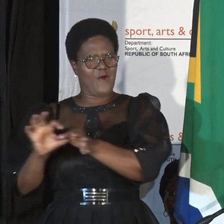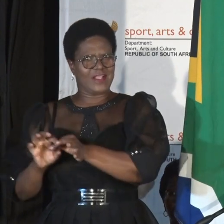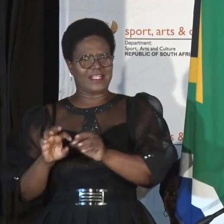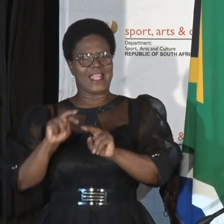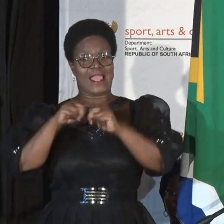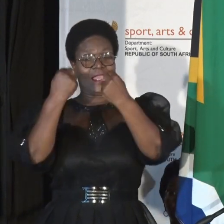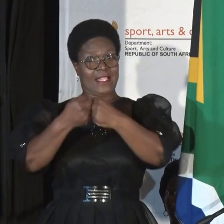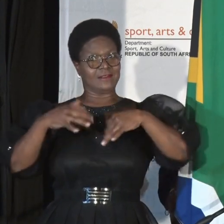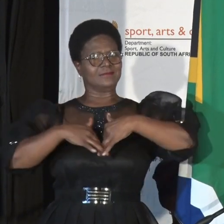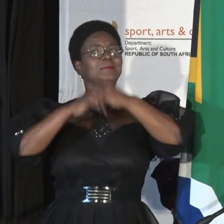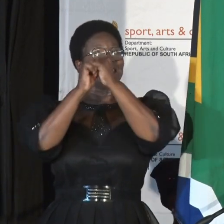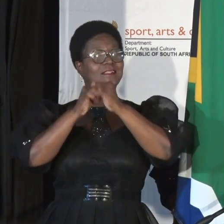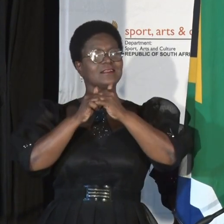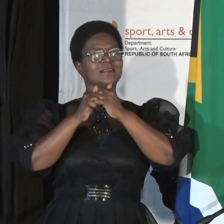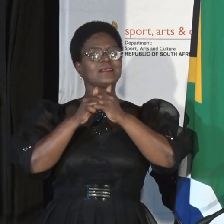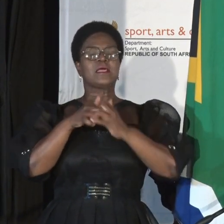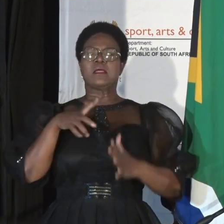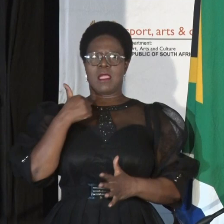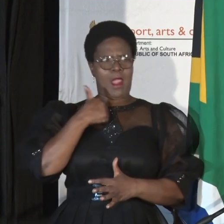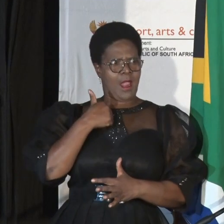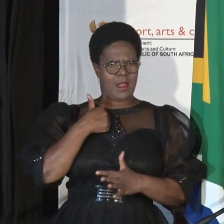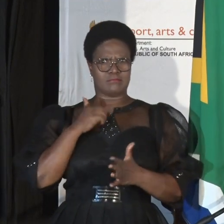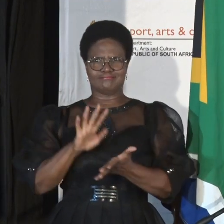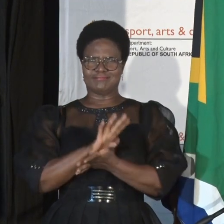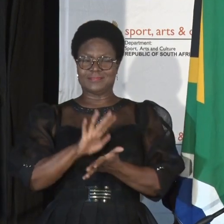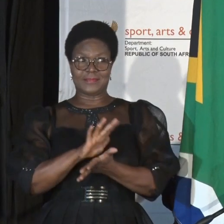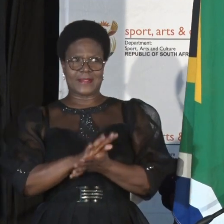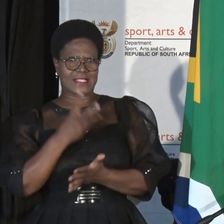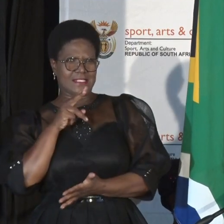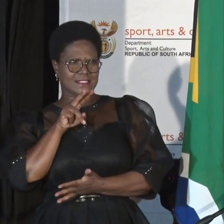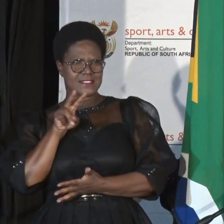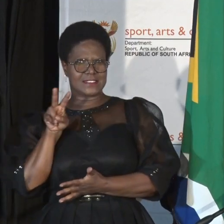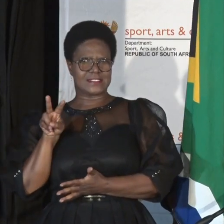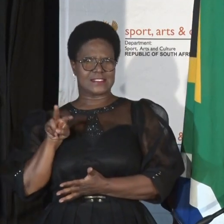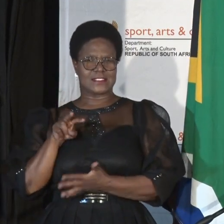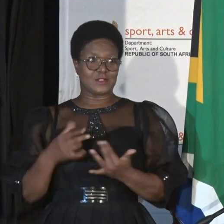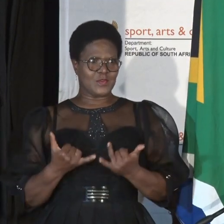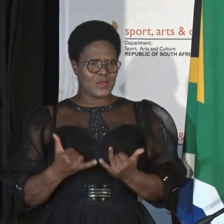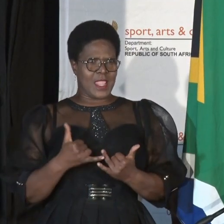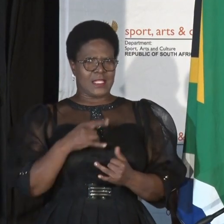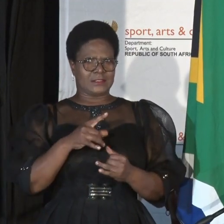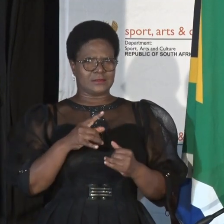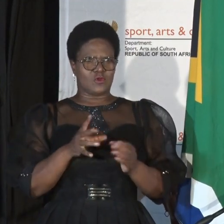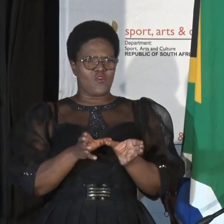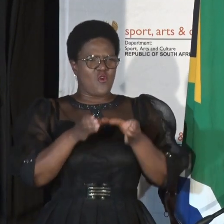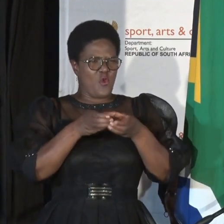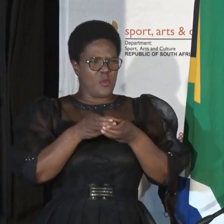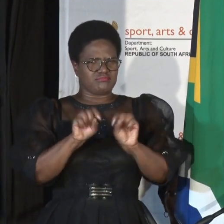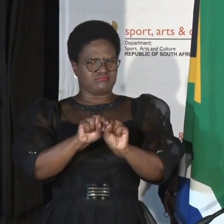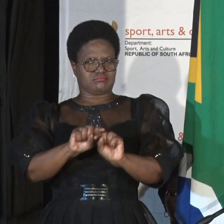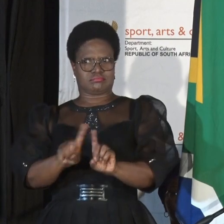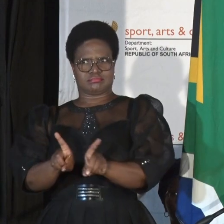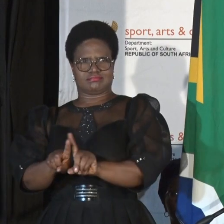I am pleased to see in this room a very diverse group of people